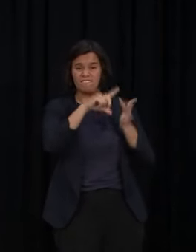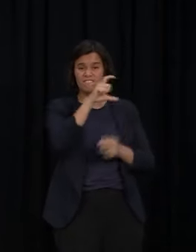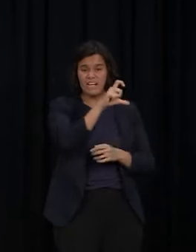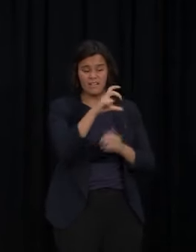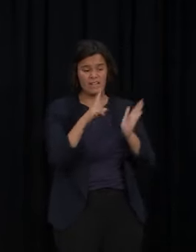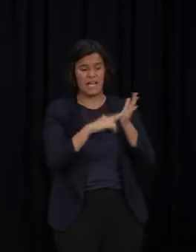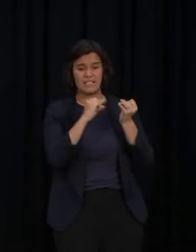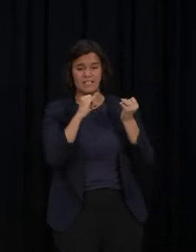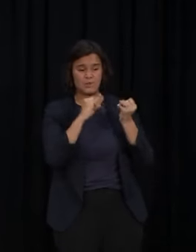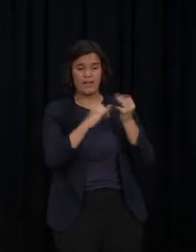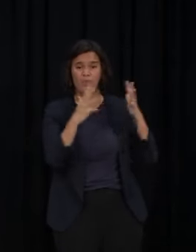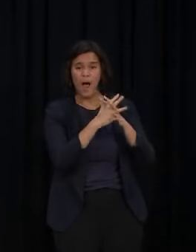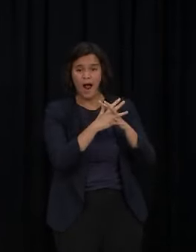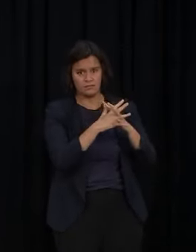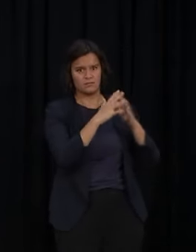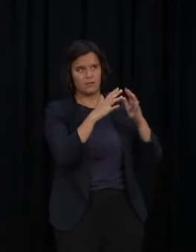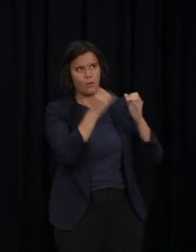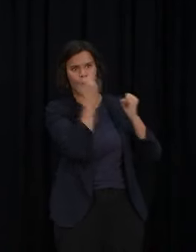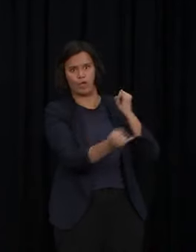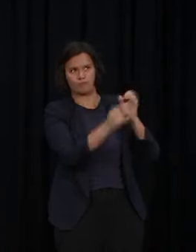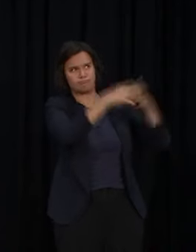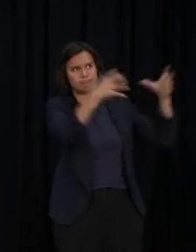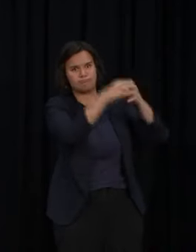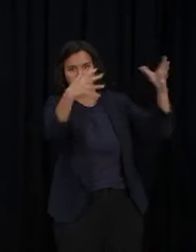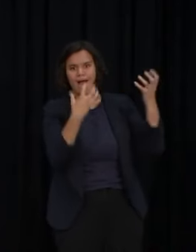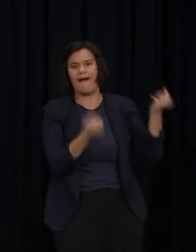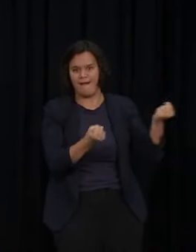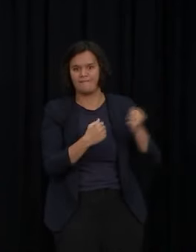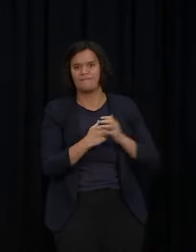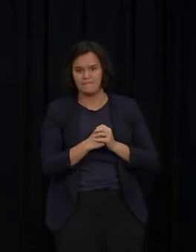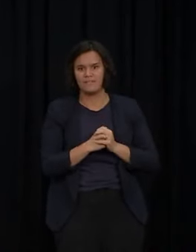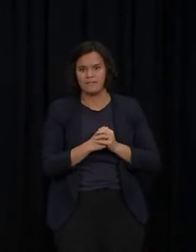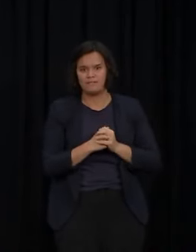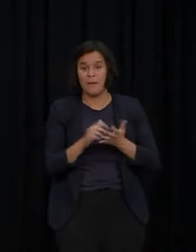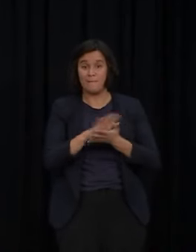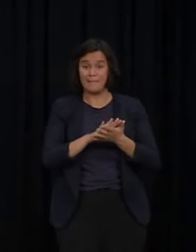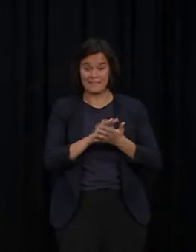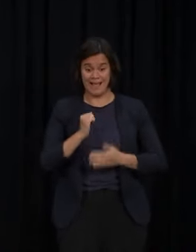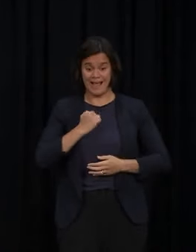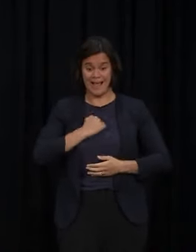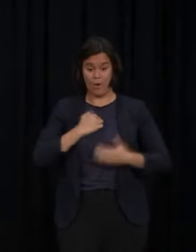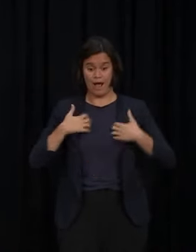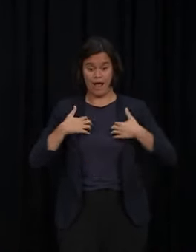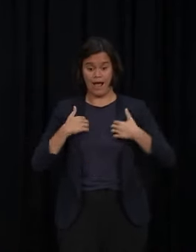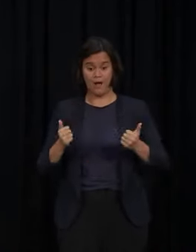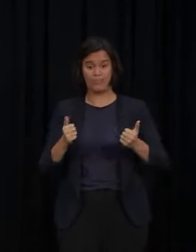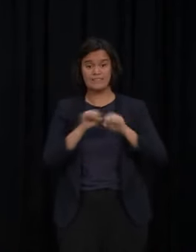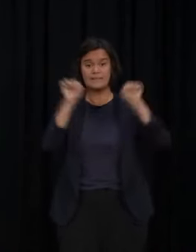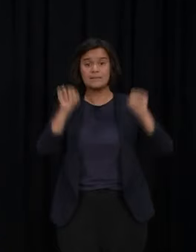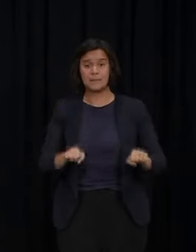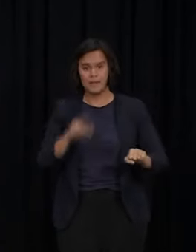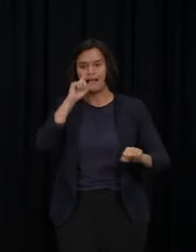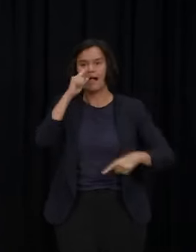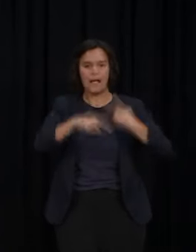well below Australian states at a similar time. That all means that our healthcare system can continue to keep people